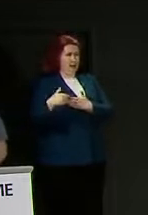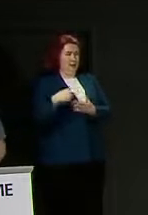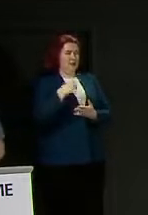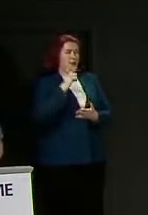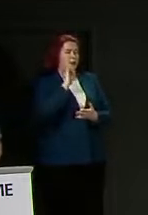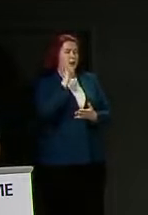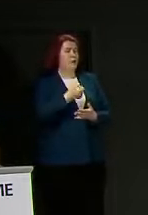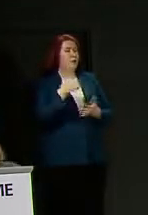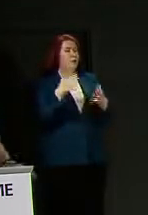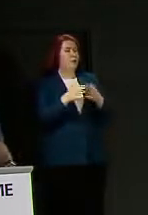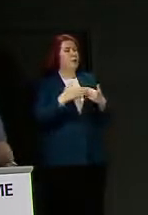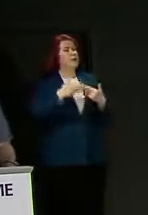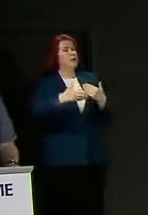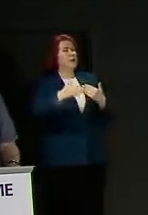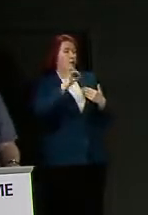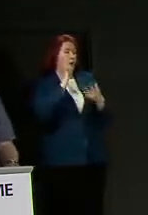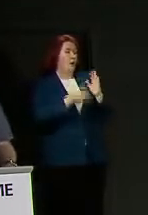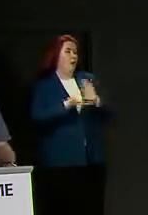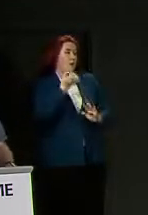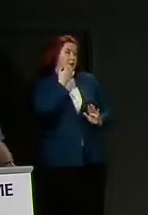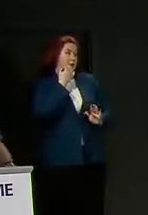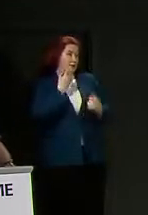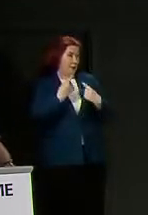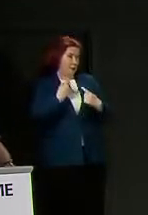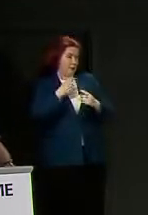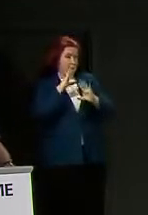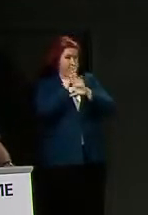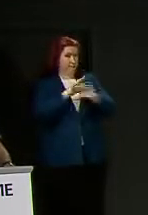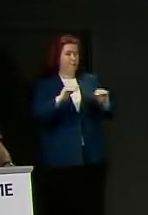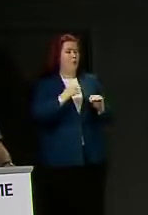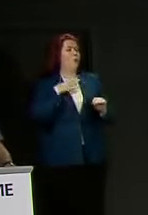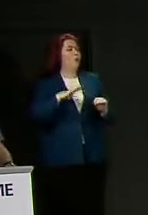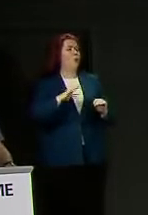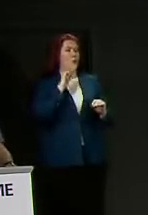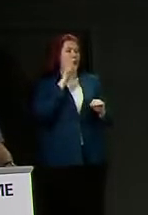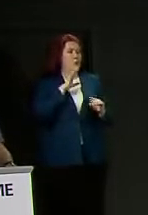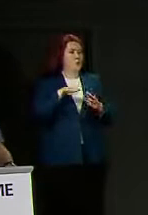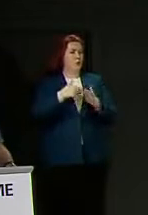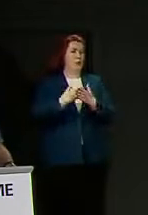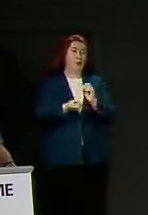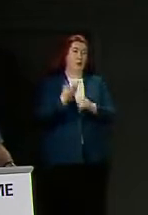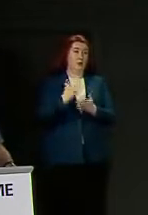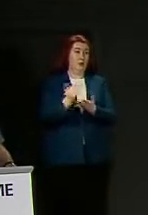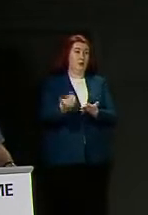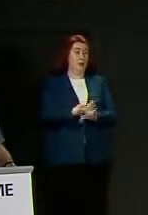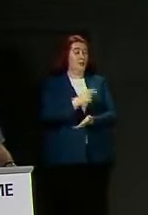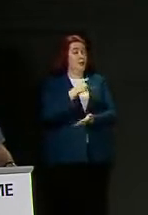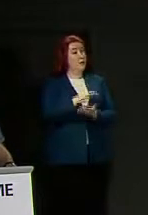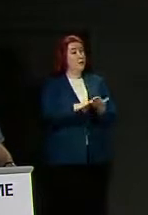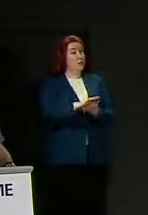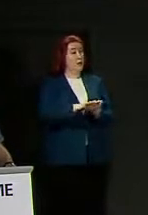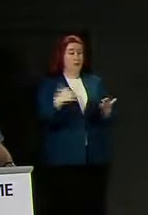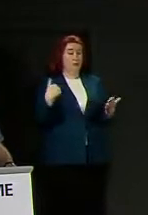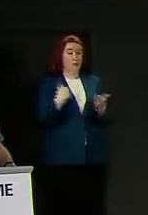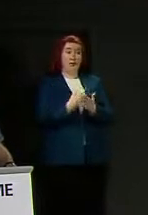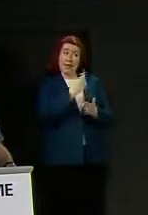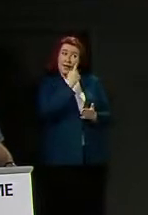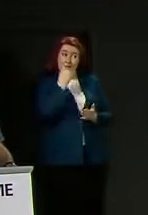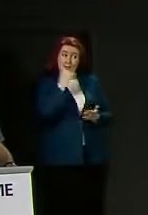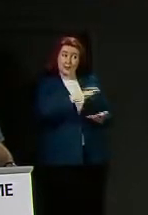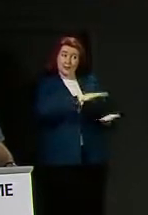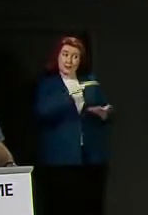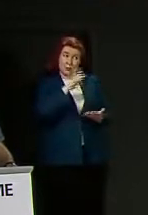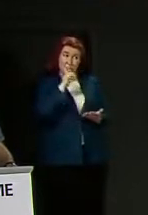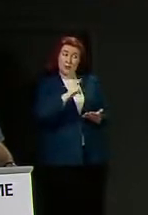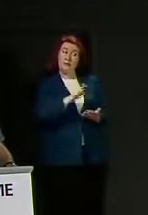are shielding and you won't eat anything until you're sure that it's safe just to be clear does that mean the evidence you're seeing at moment means it's not safe